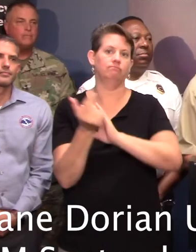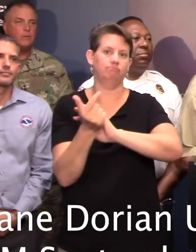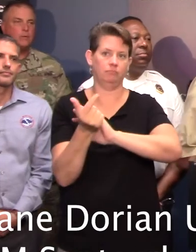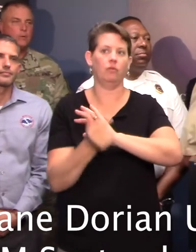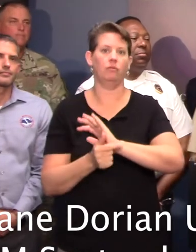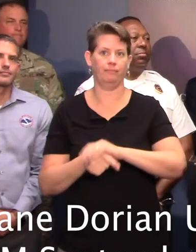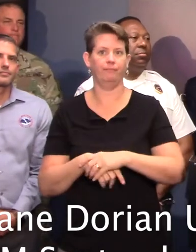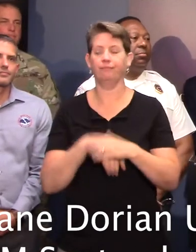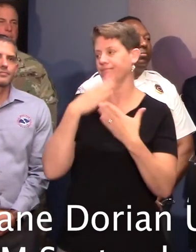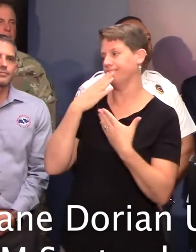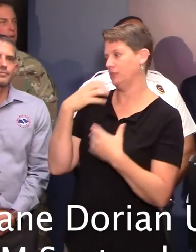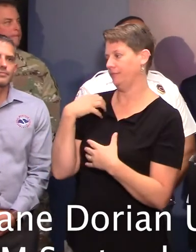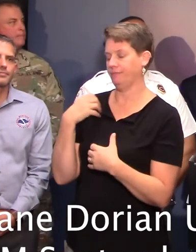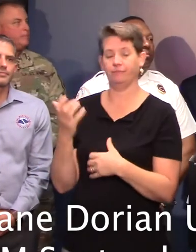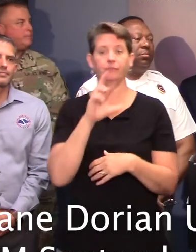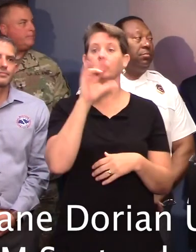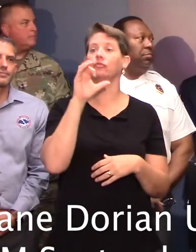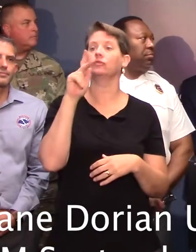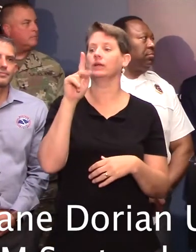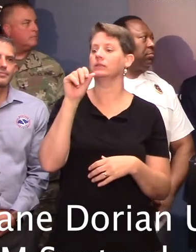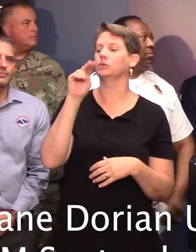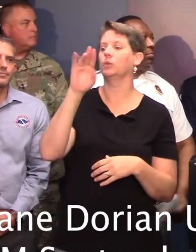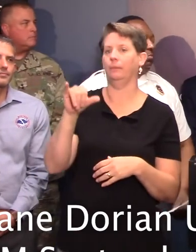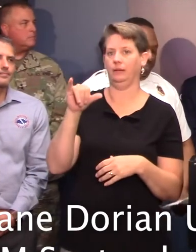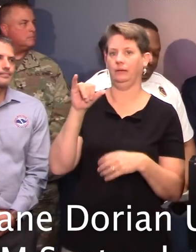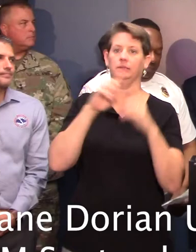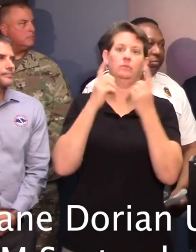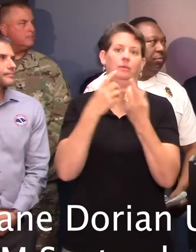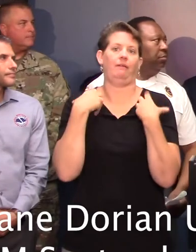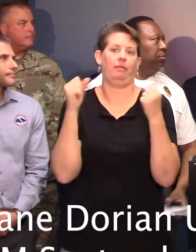Thank you, Rick Toomey, Department of Health and Environmental Control.